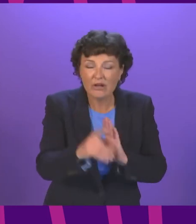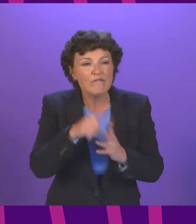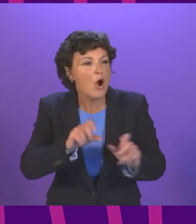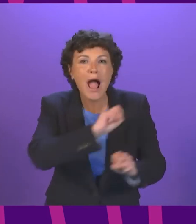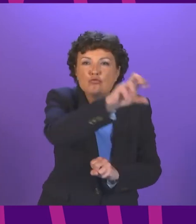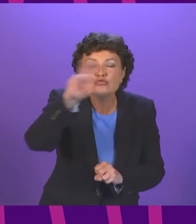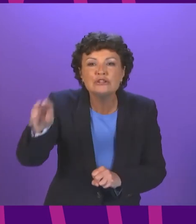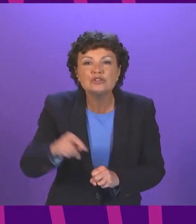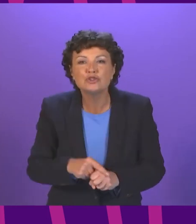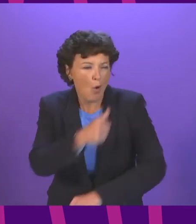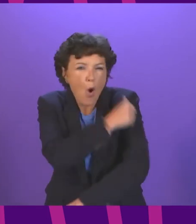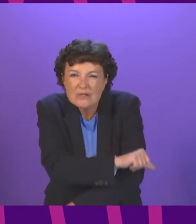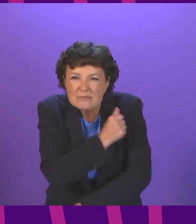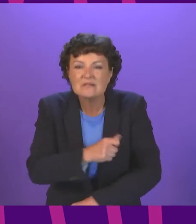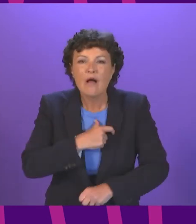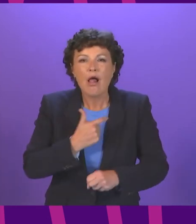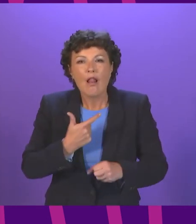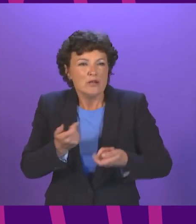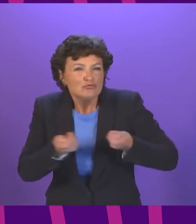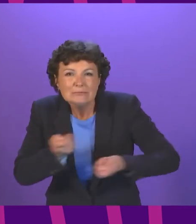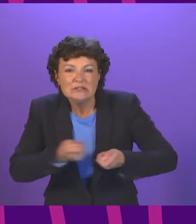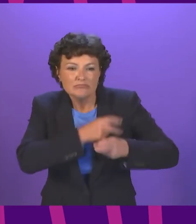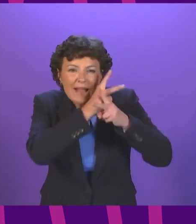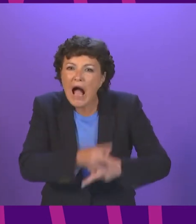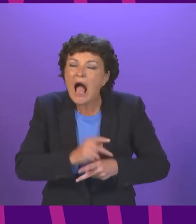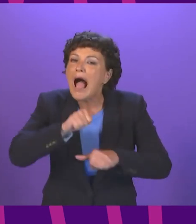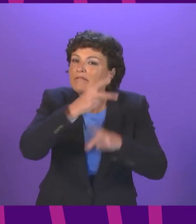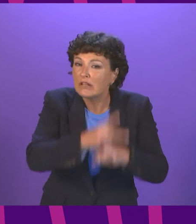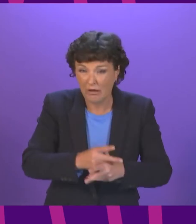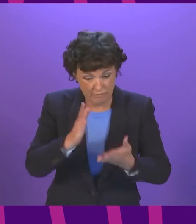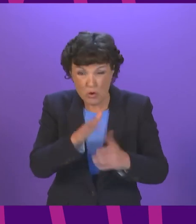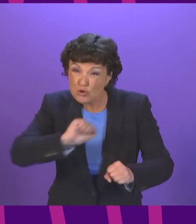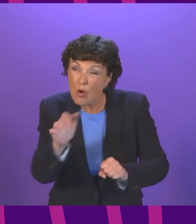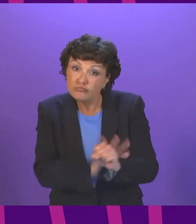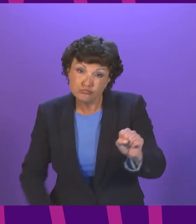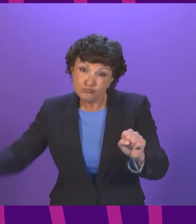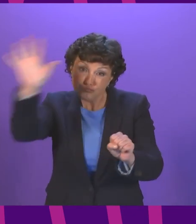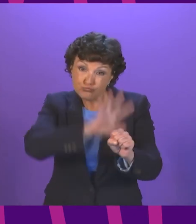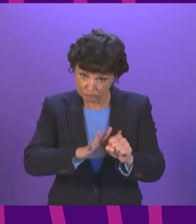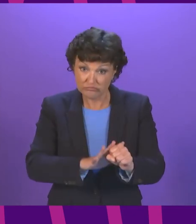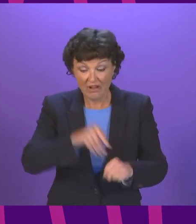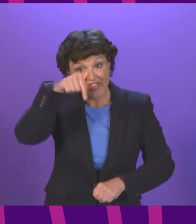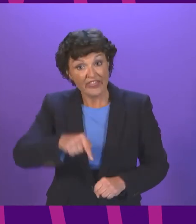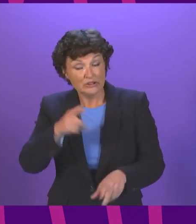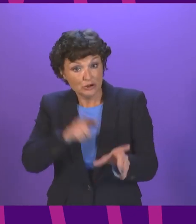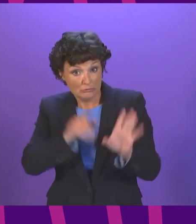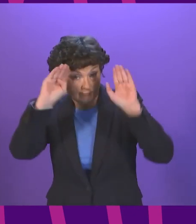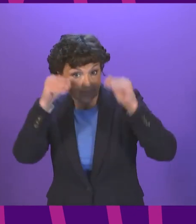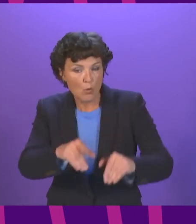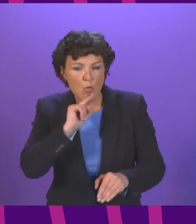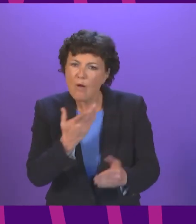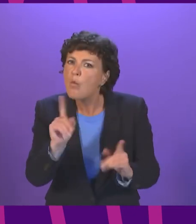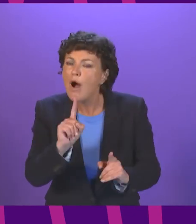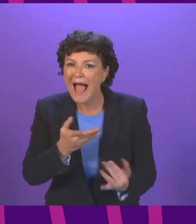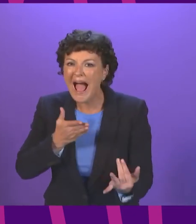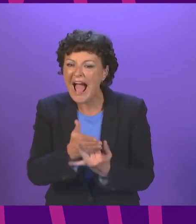rehabilitation and aftercare in every part of Scotland. This year, our focus will be on ensuring access to same-day treatment